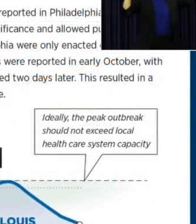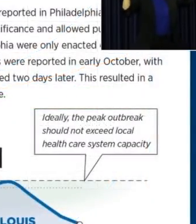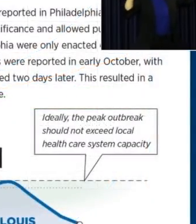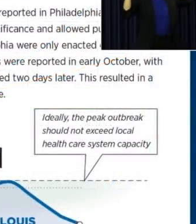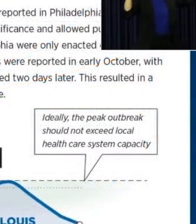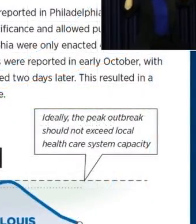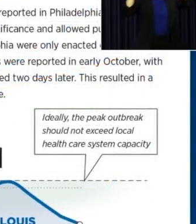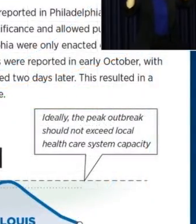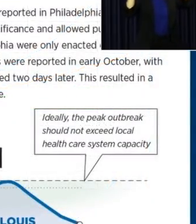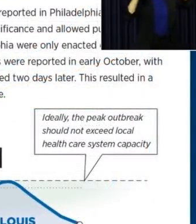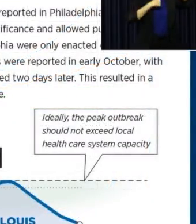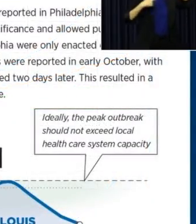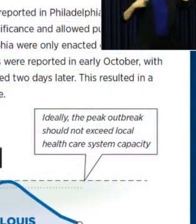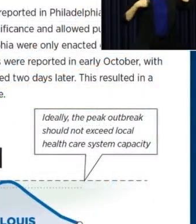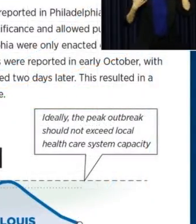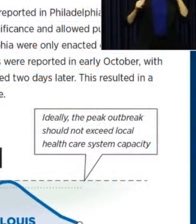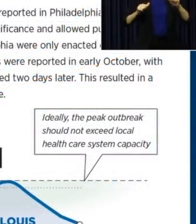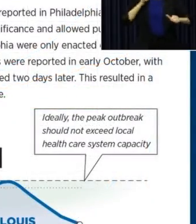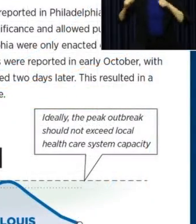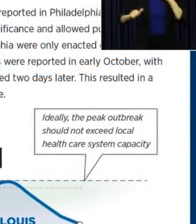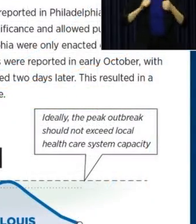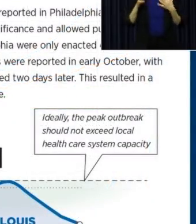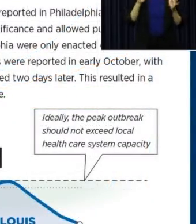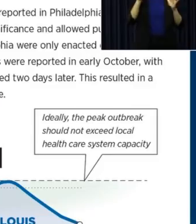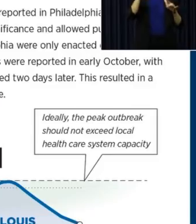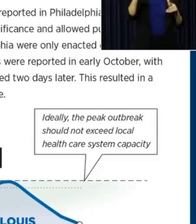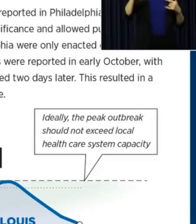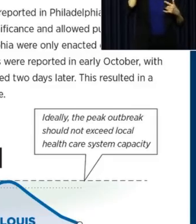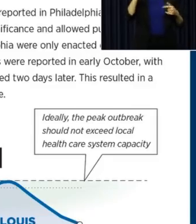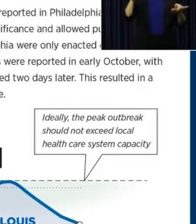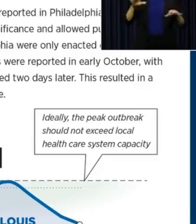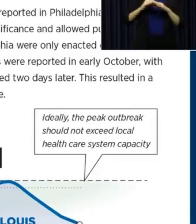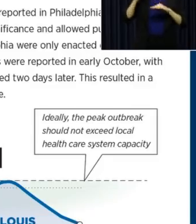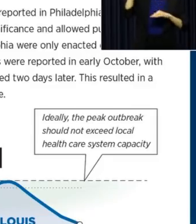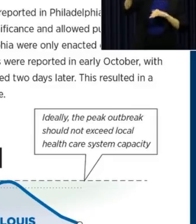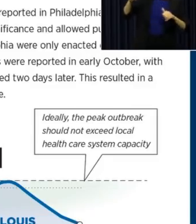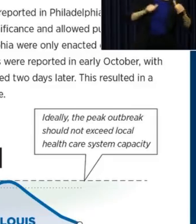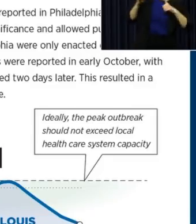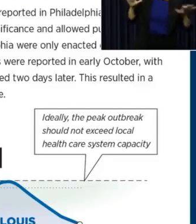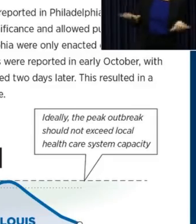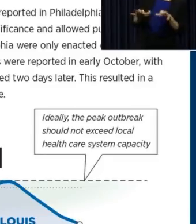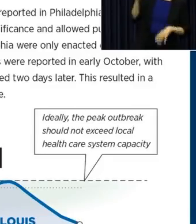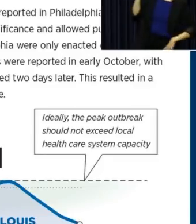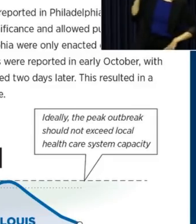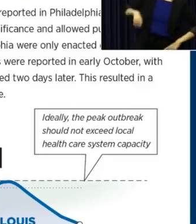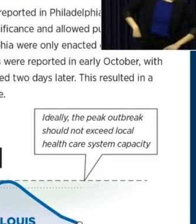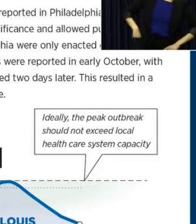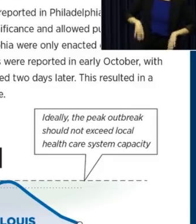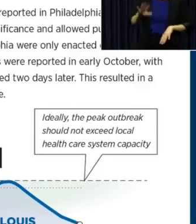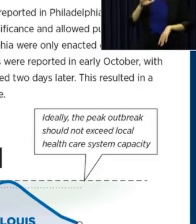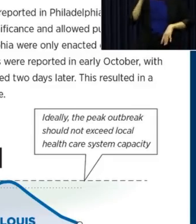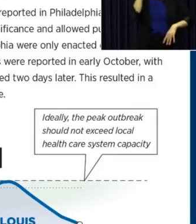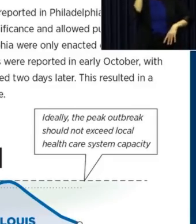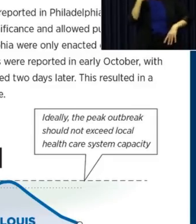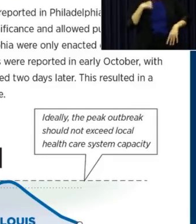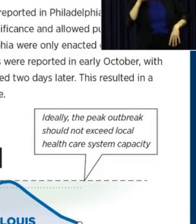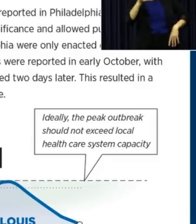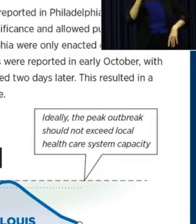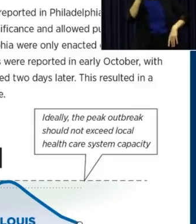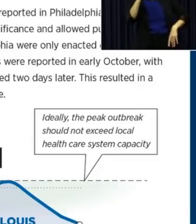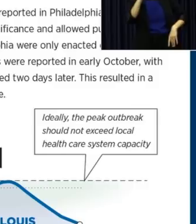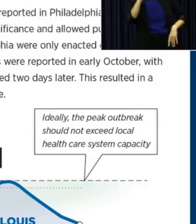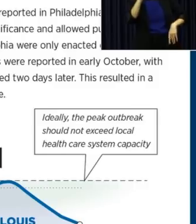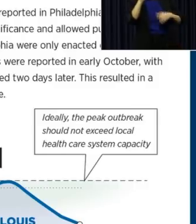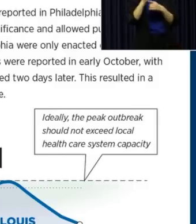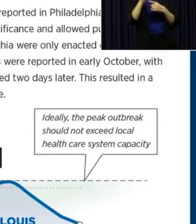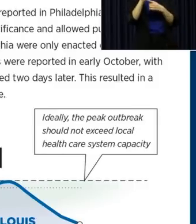Why we are taking this aggressive action, when you may say, but Andy, we have 21 cases, is